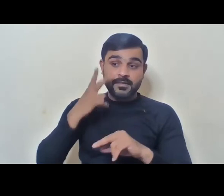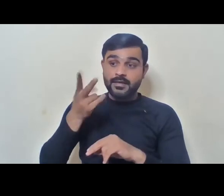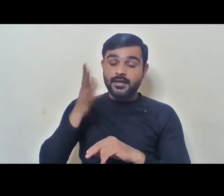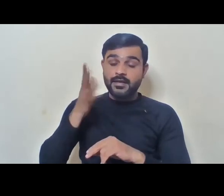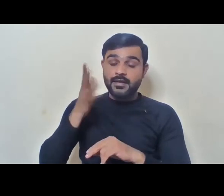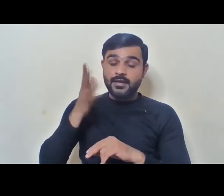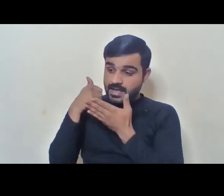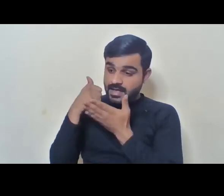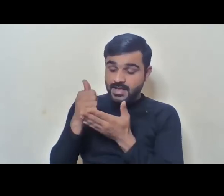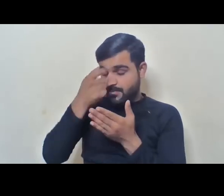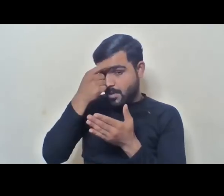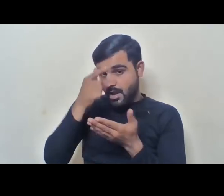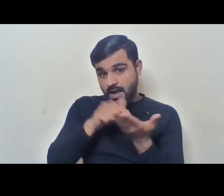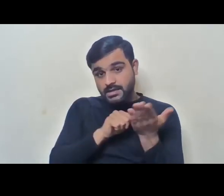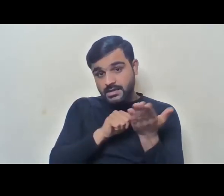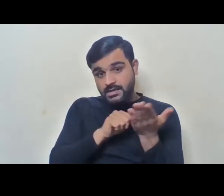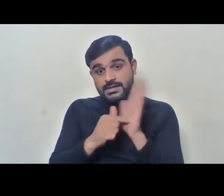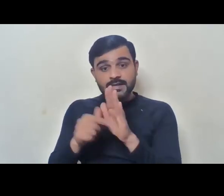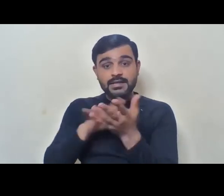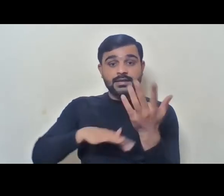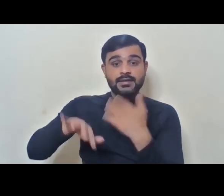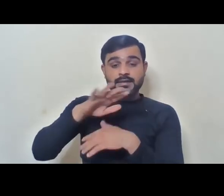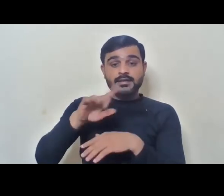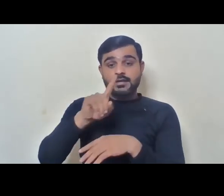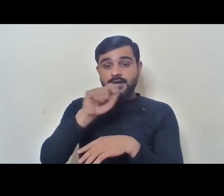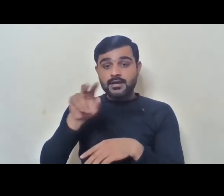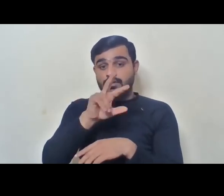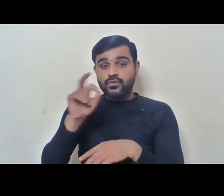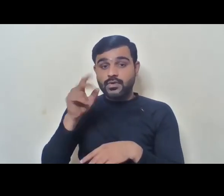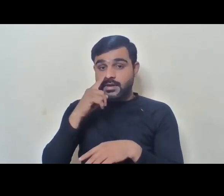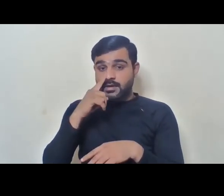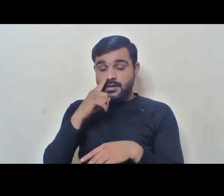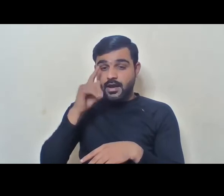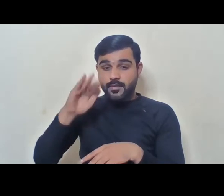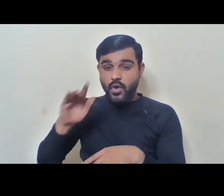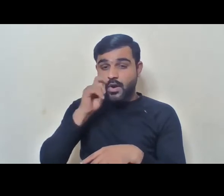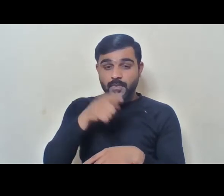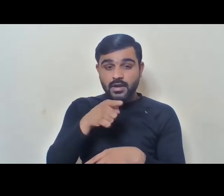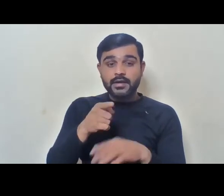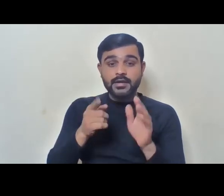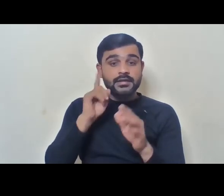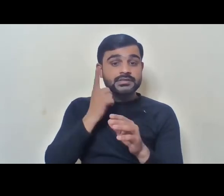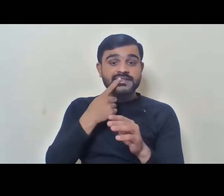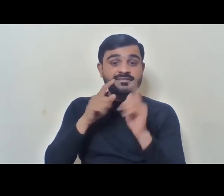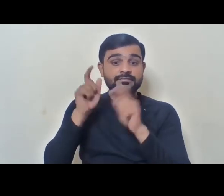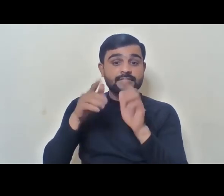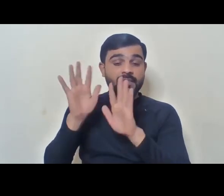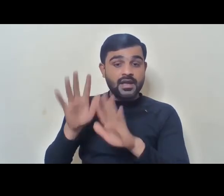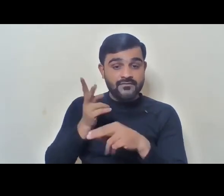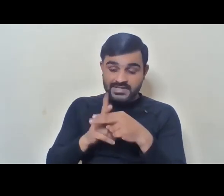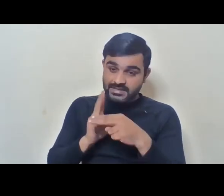in this issue, around 100 to 100 girls and boys with hearing and speech disabilities will